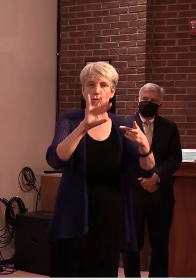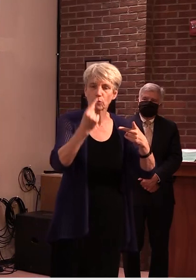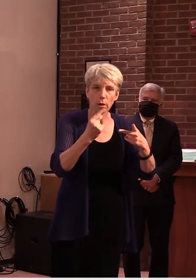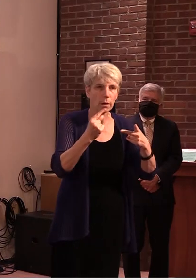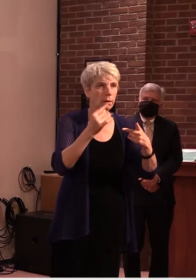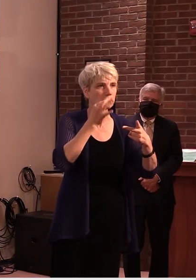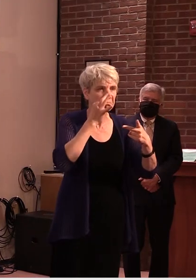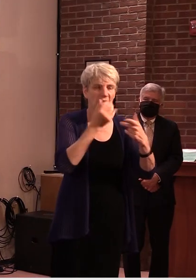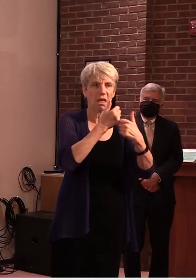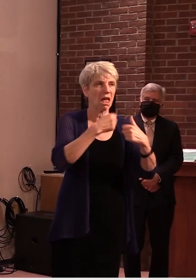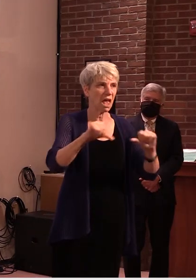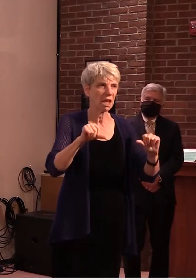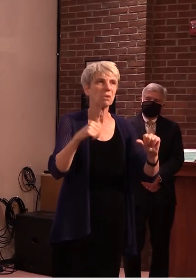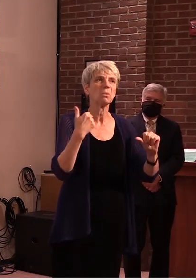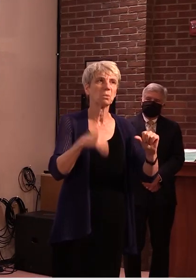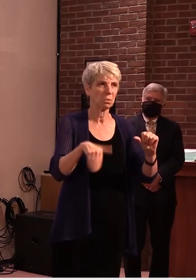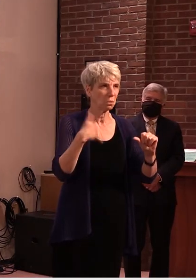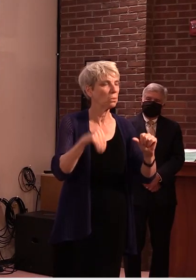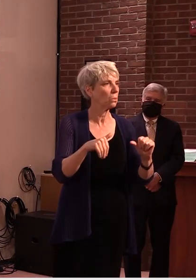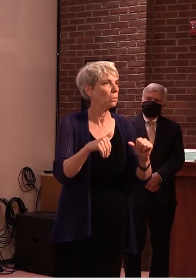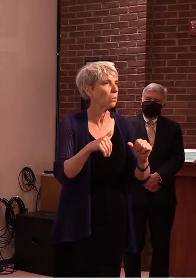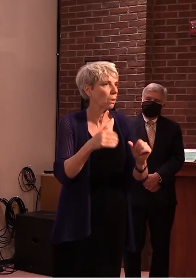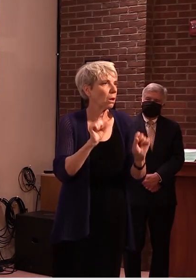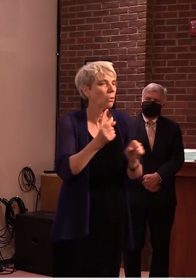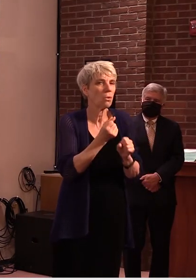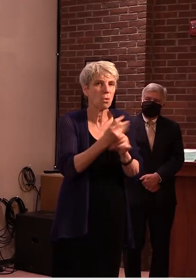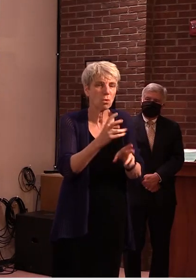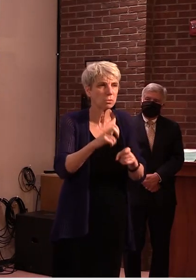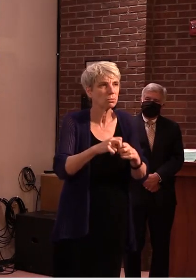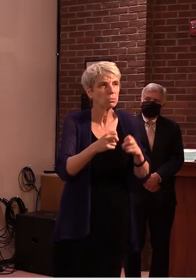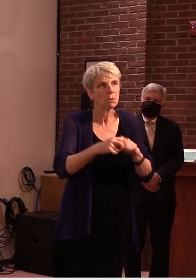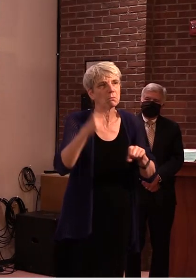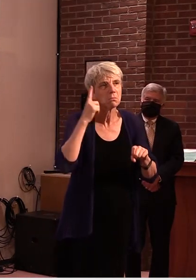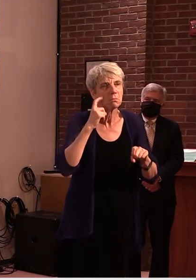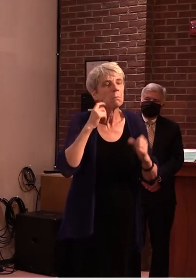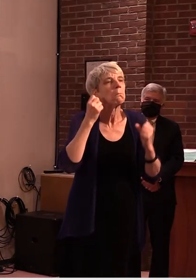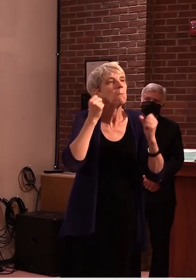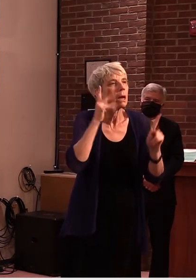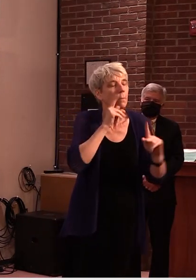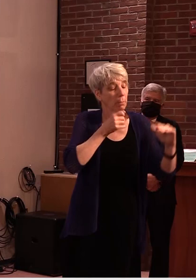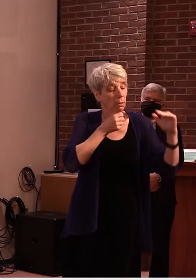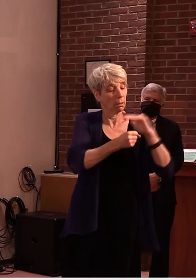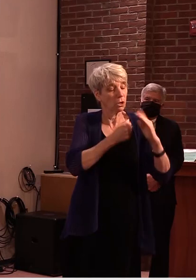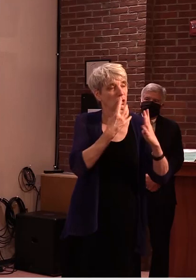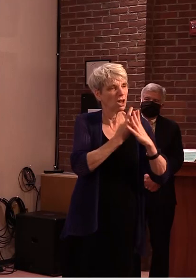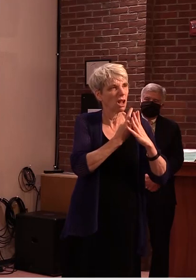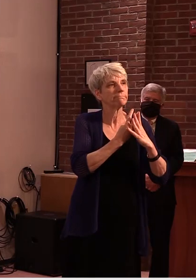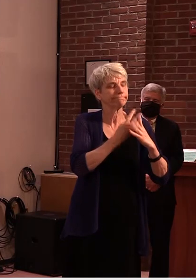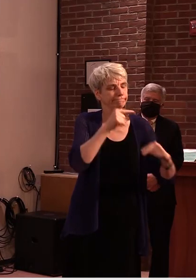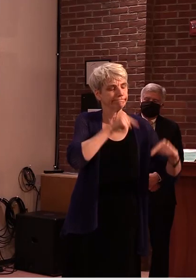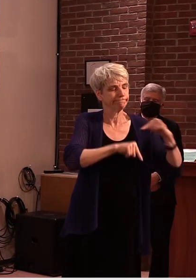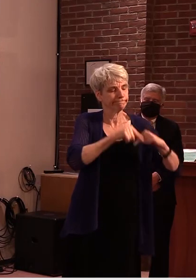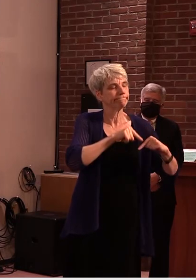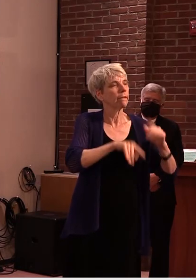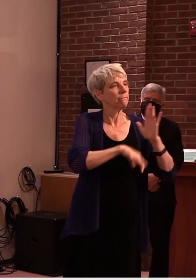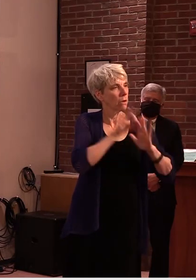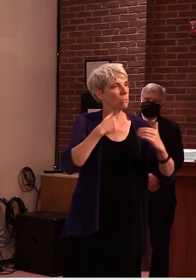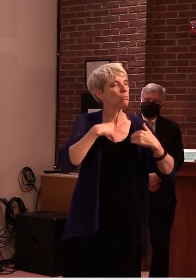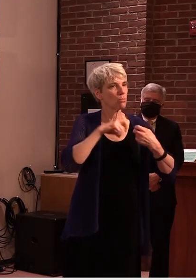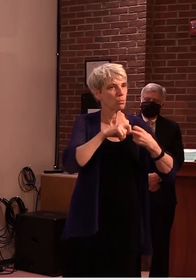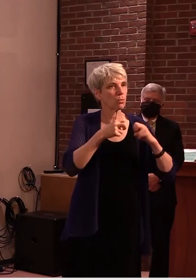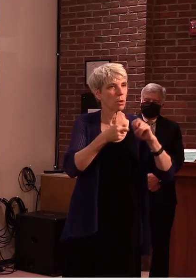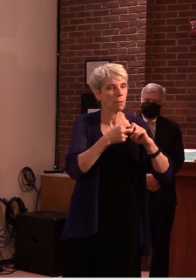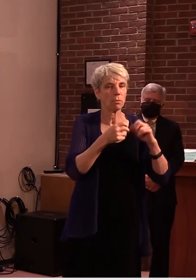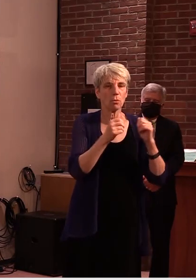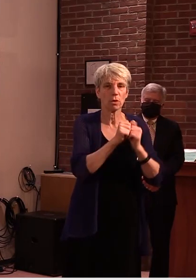i think add to some of the level of uh incarceration that we see um but uh we do a lot in the state in